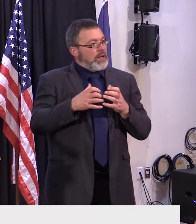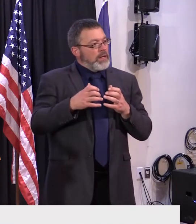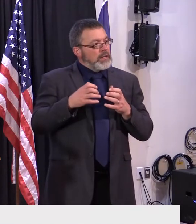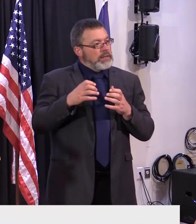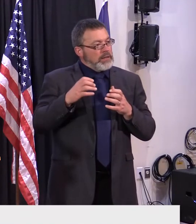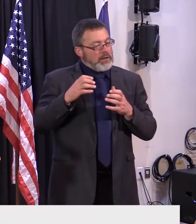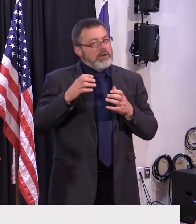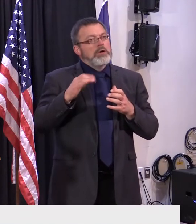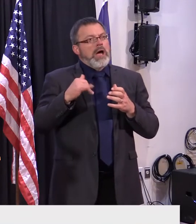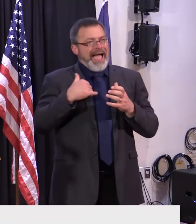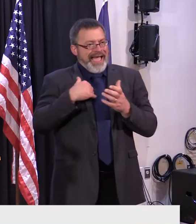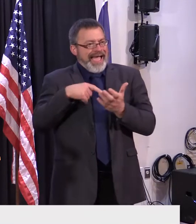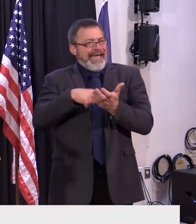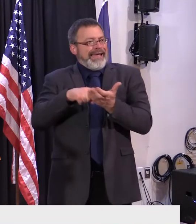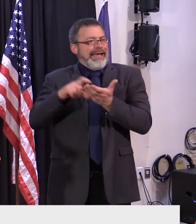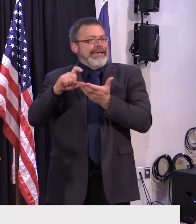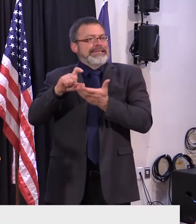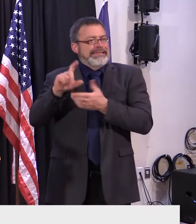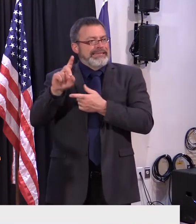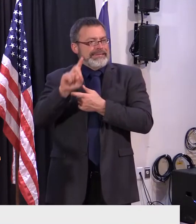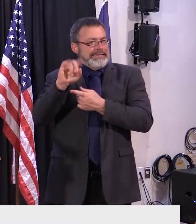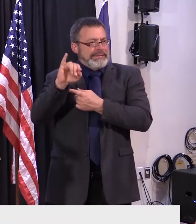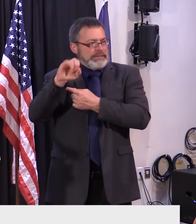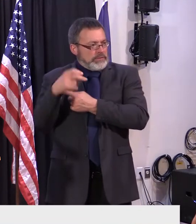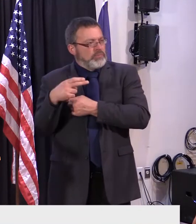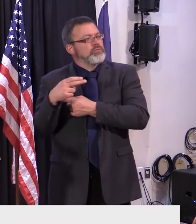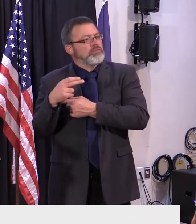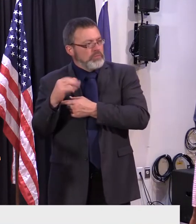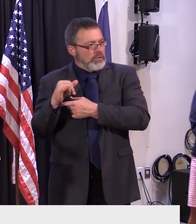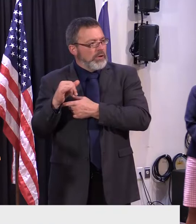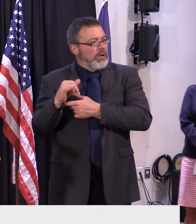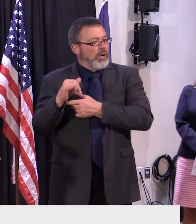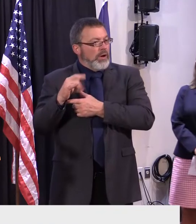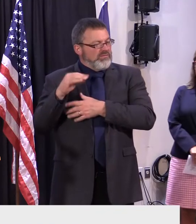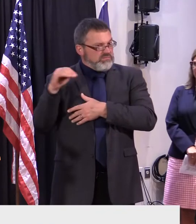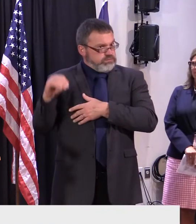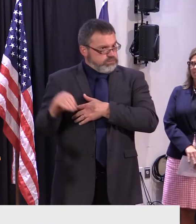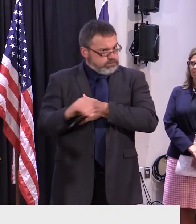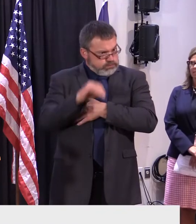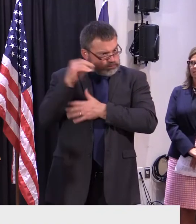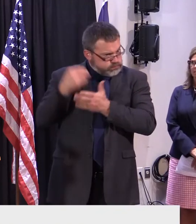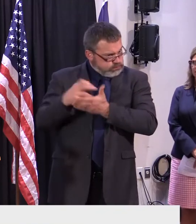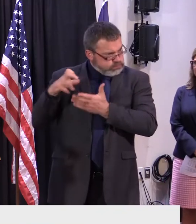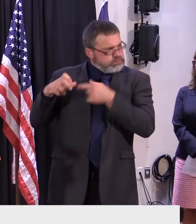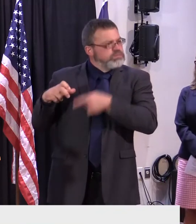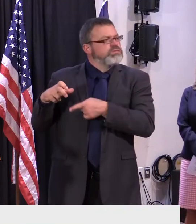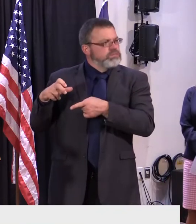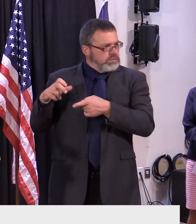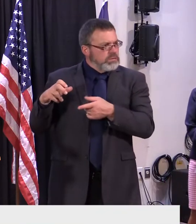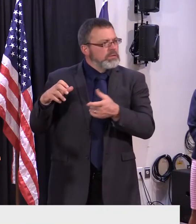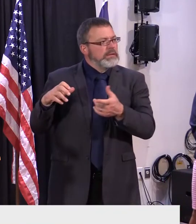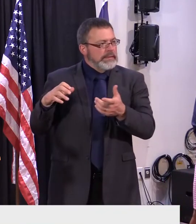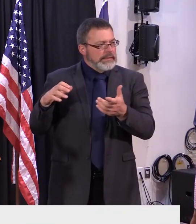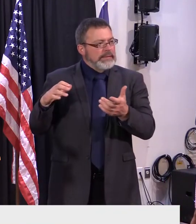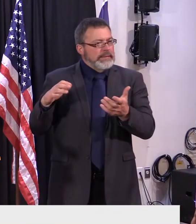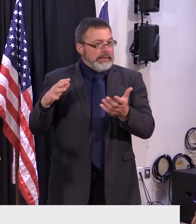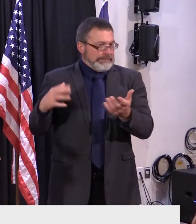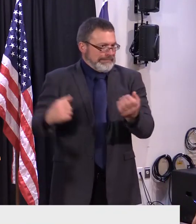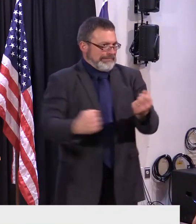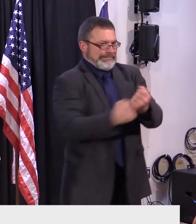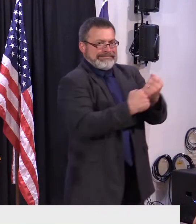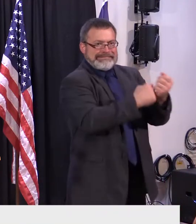new we've done recently. That was a lot of millions of dollars that we are releasing to help reduce that. I also know